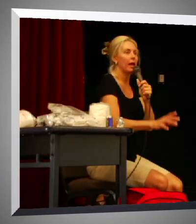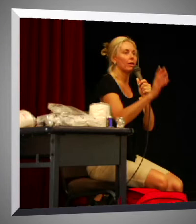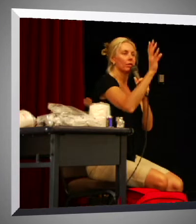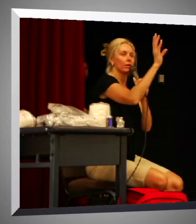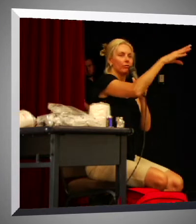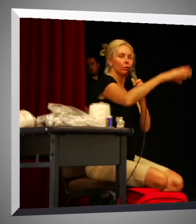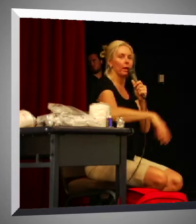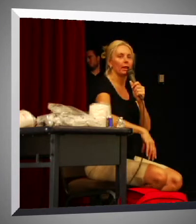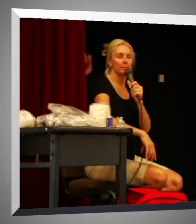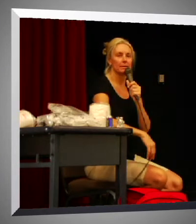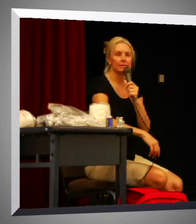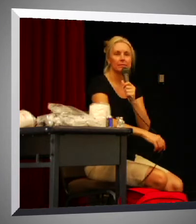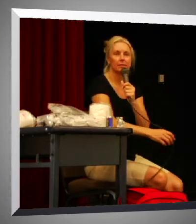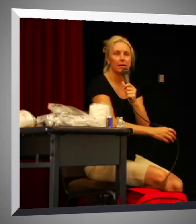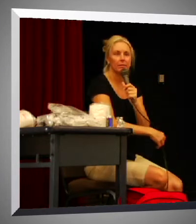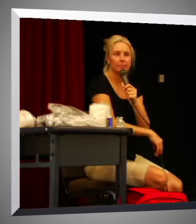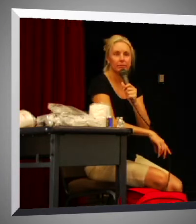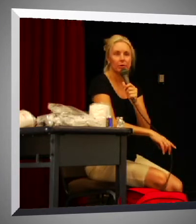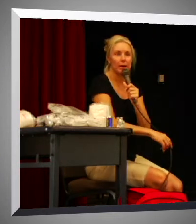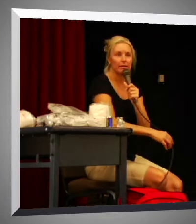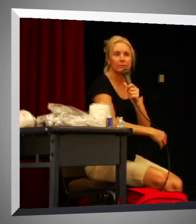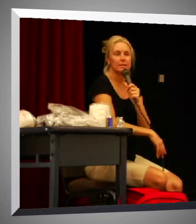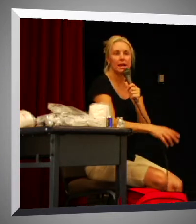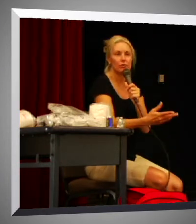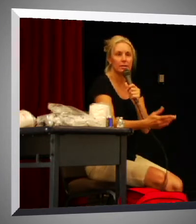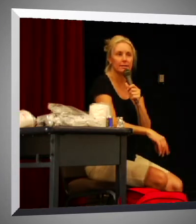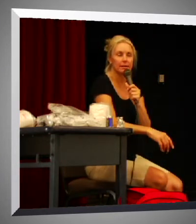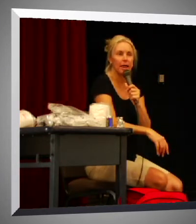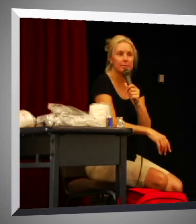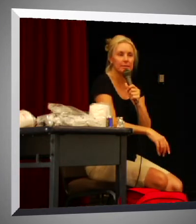and the freeway collapses. Freeway 10 or 6 collapses.